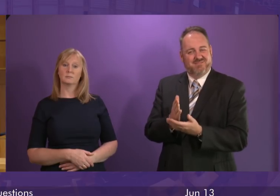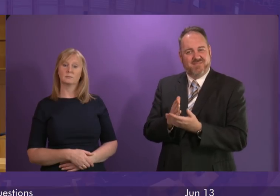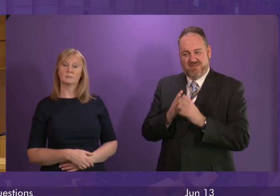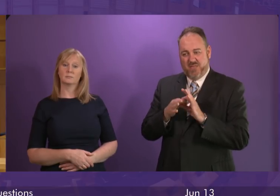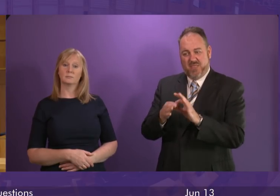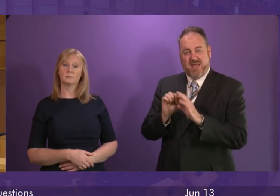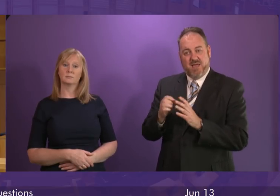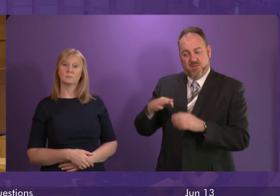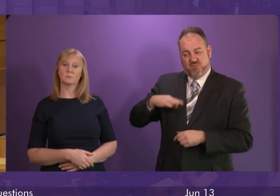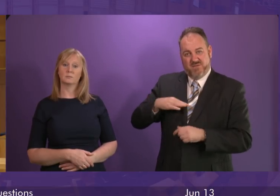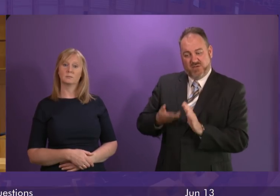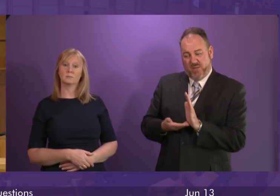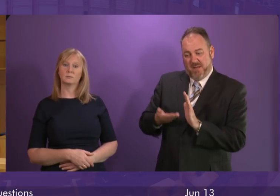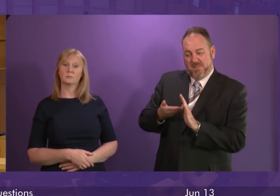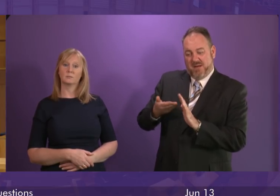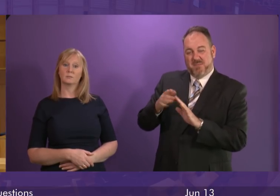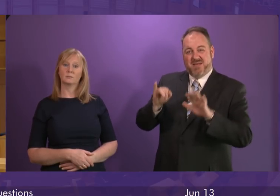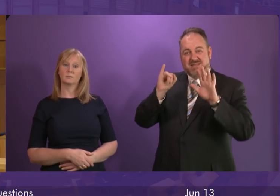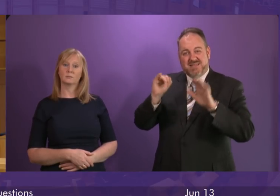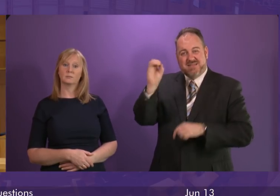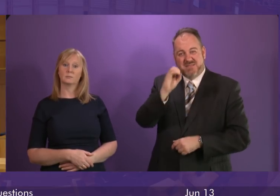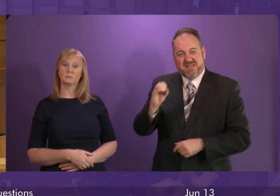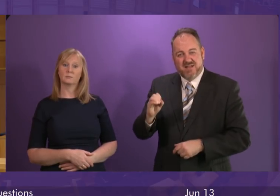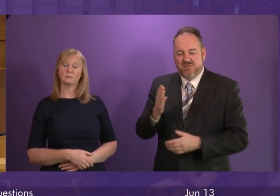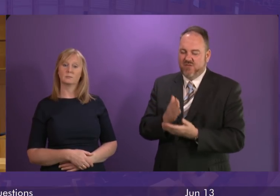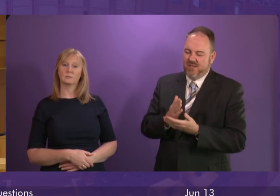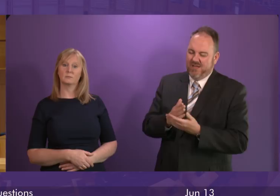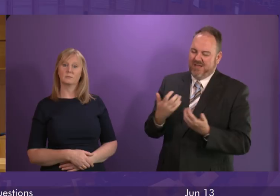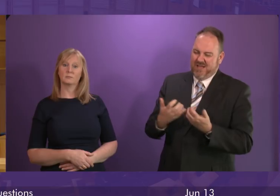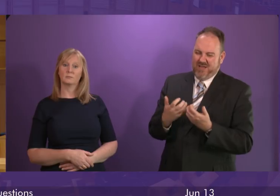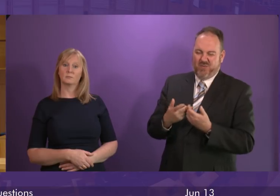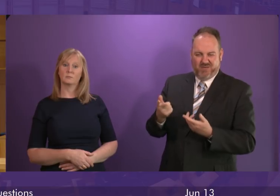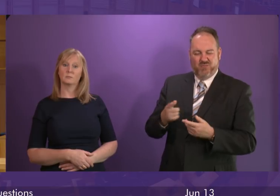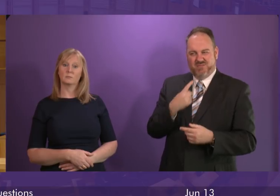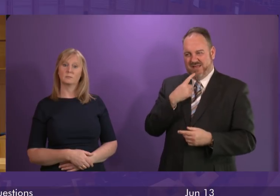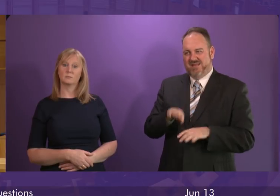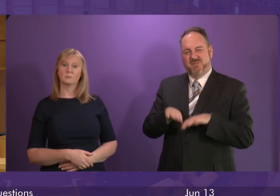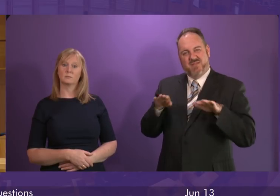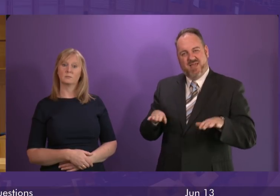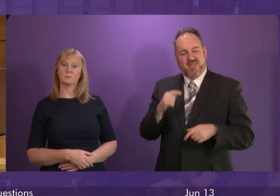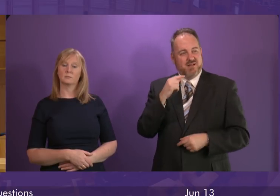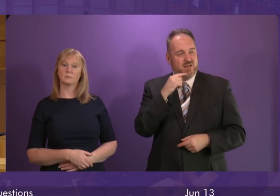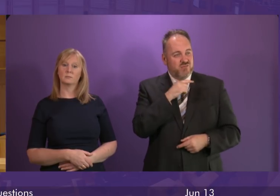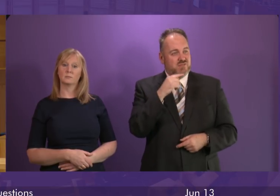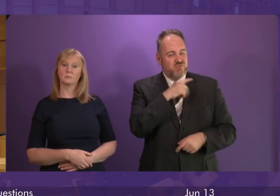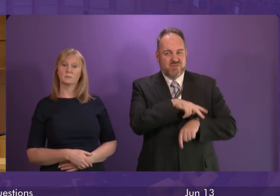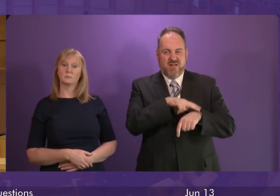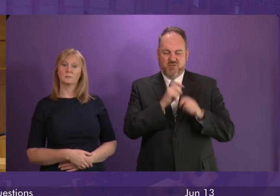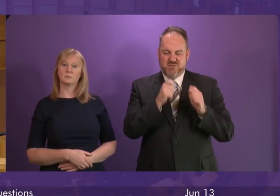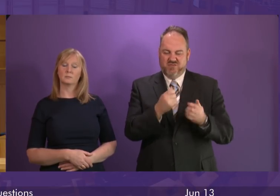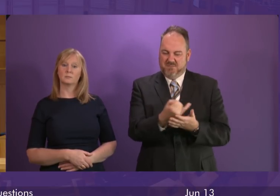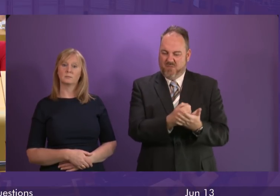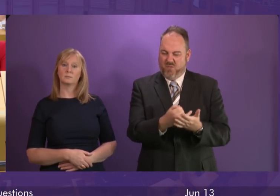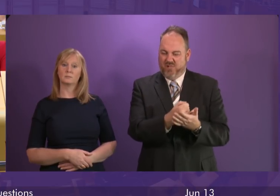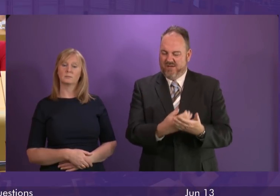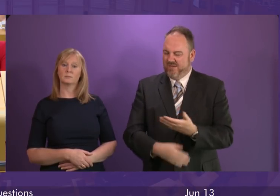to grow by a further 6%, can the First Minister justify why hundreds of workers in my region should be treated in